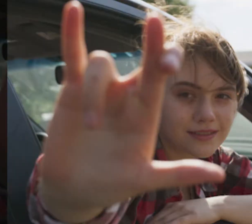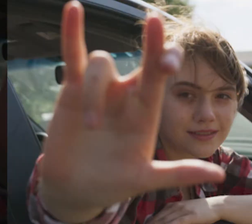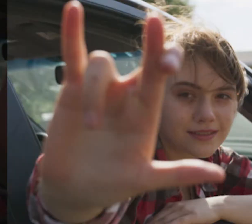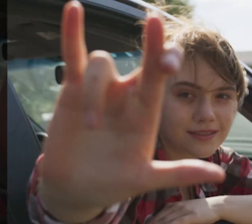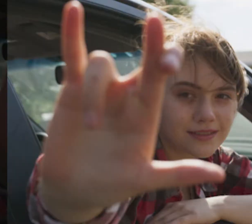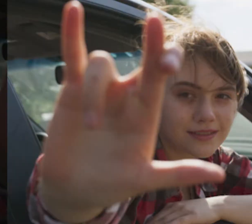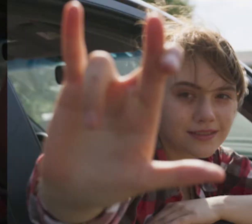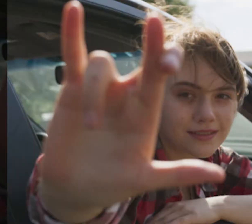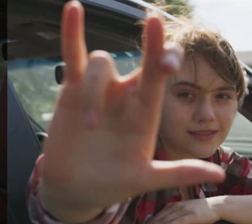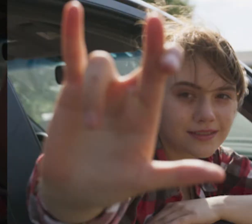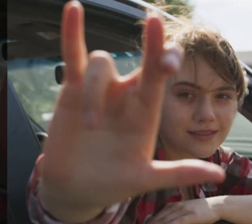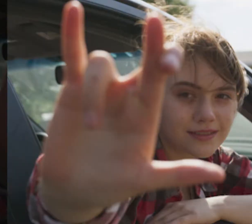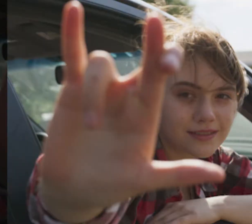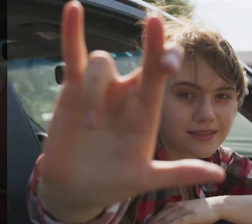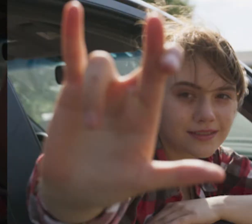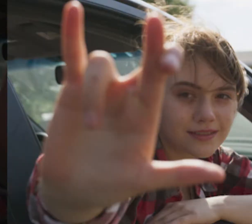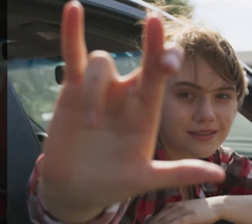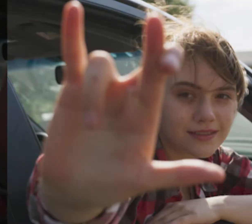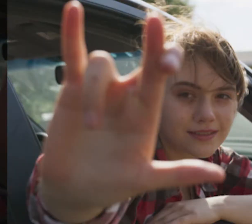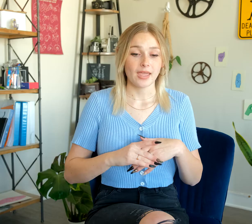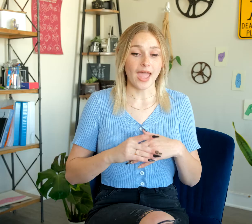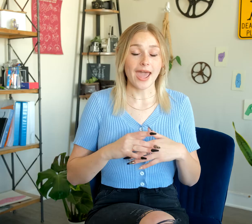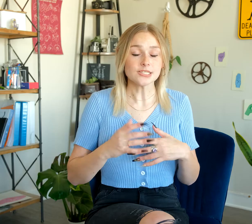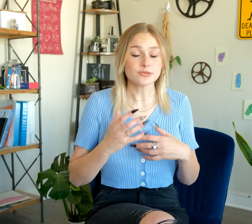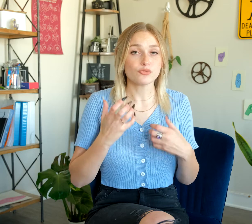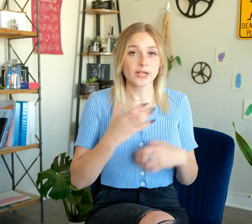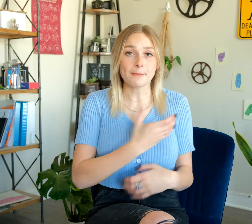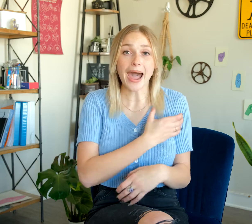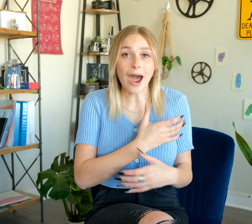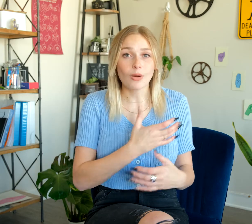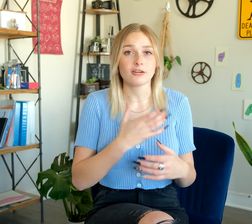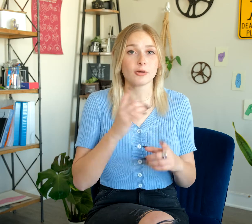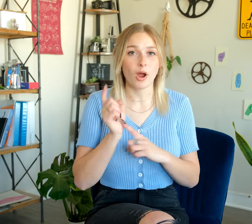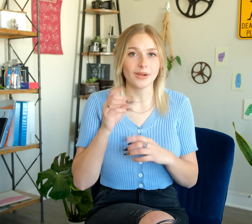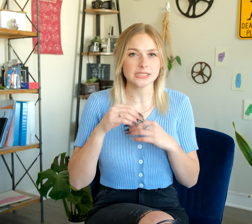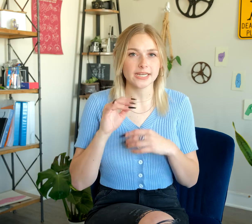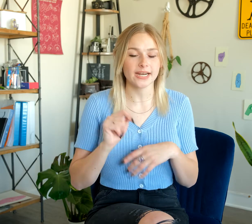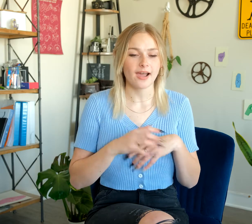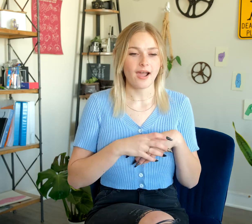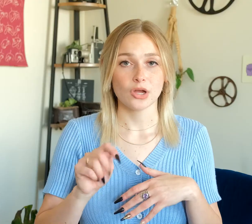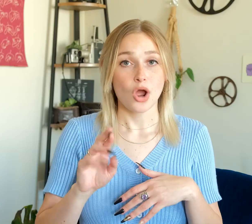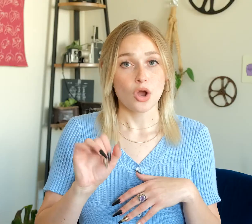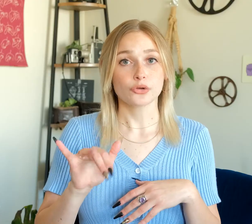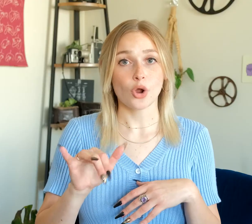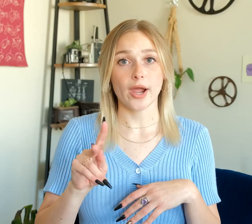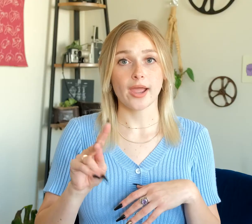pleasant and positive to watch. It has some really powerful moments in it. I Troy